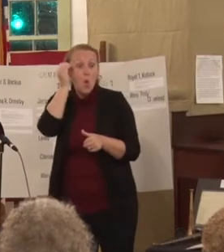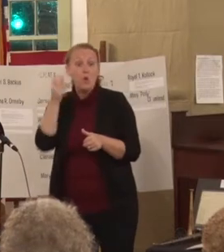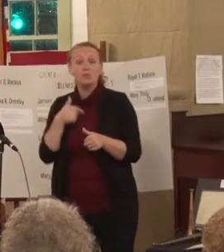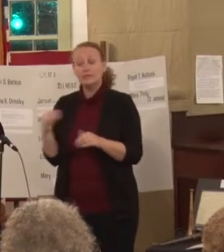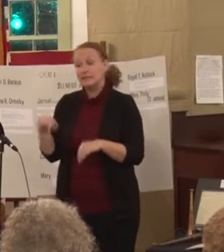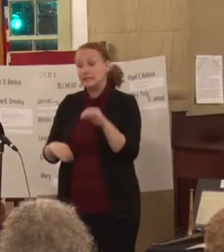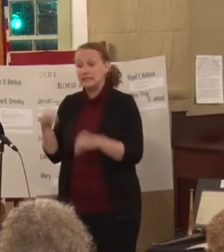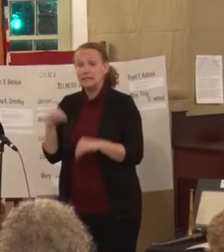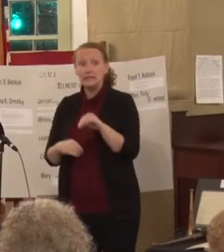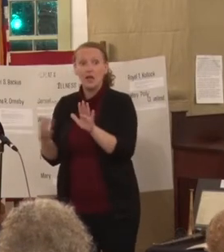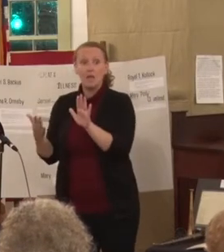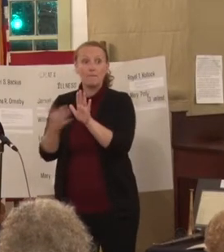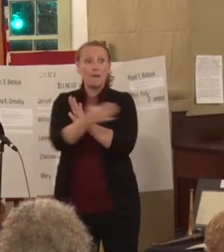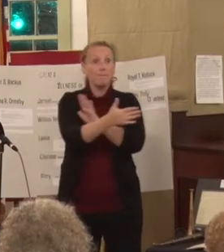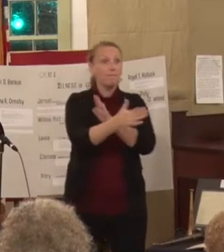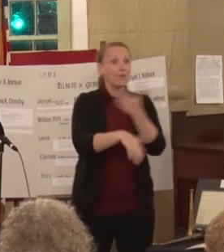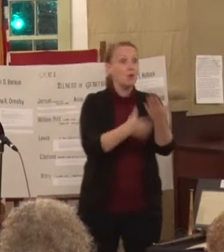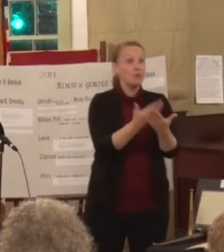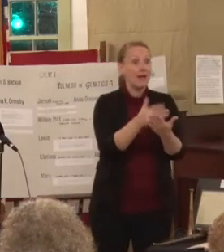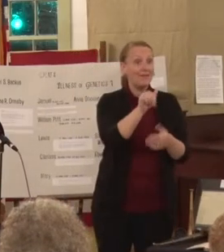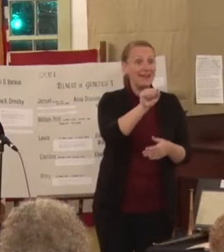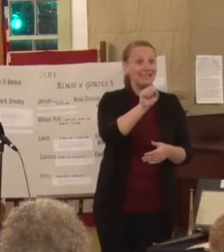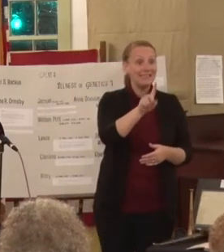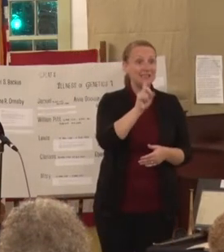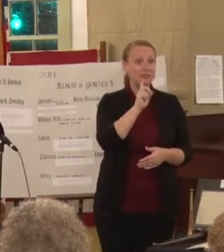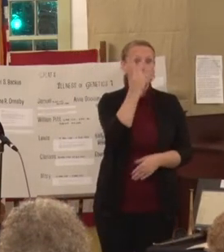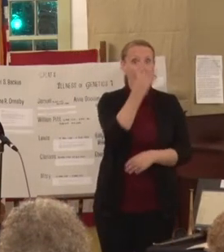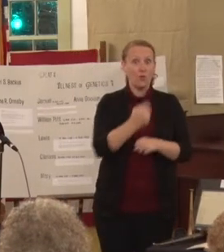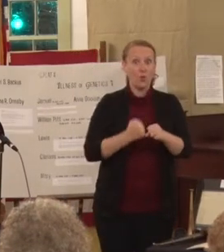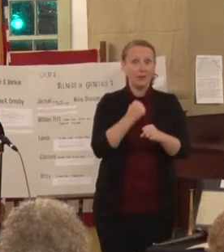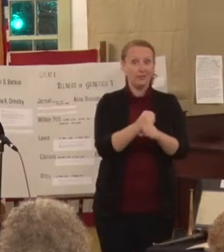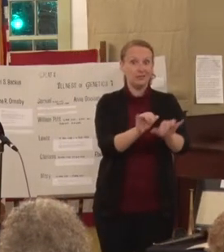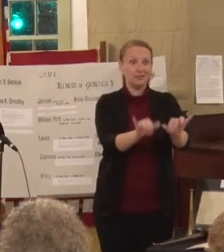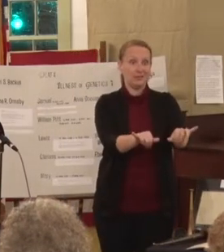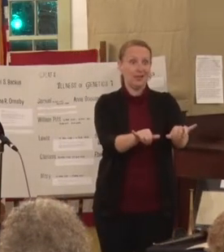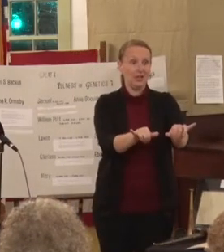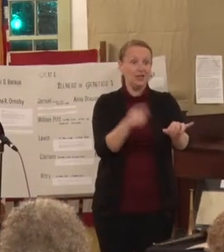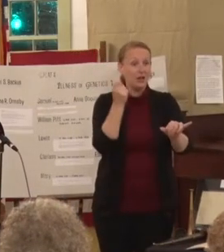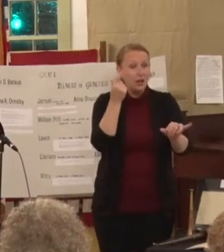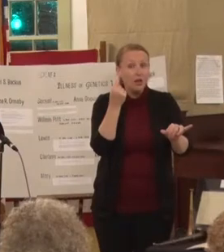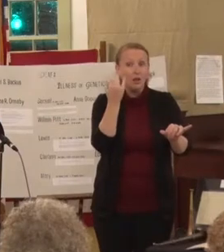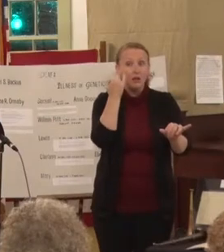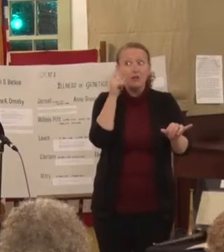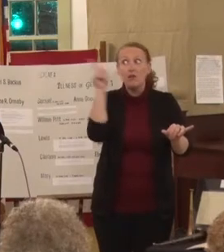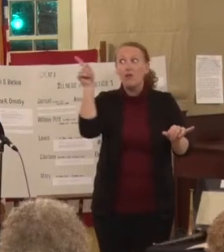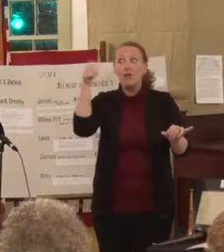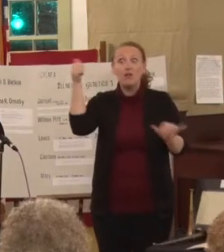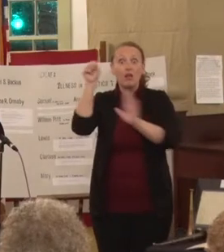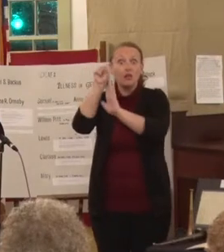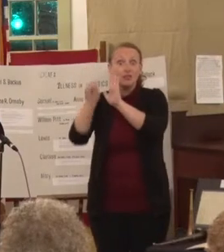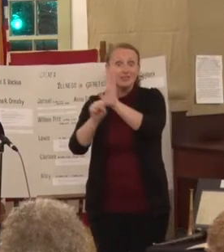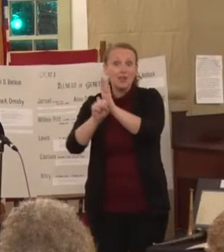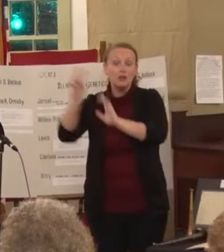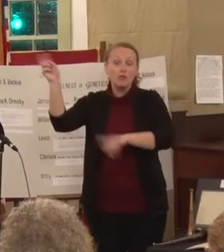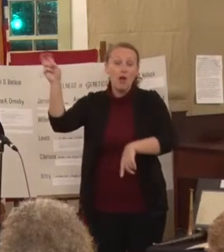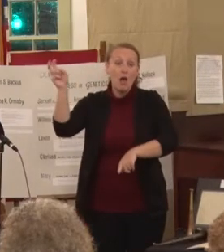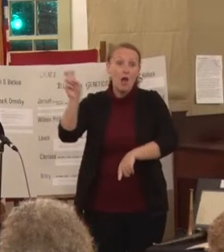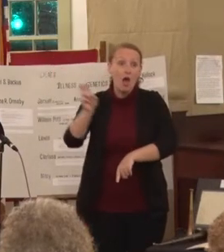for the entirety of the year, especially if they were out of state. Travel was long, expensive, dangerous. So they'd stay for the entire year.